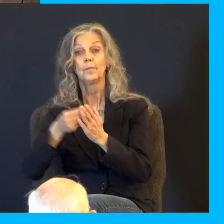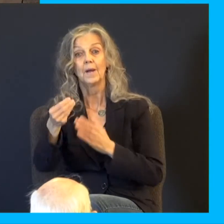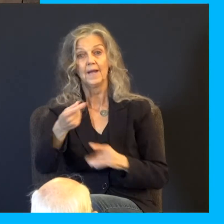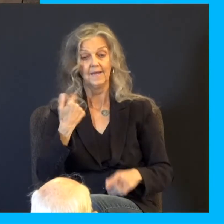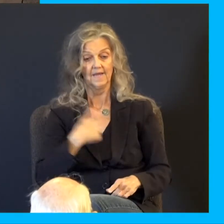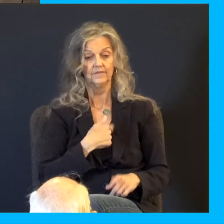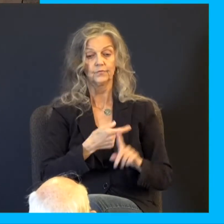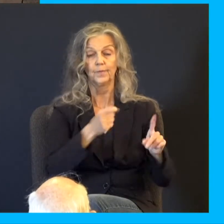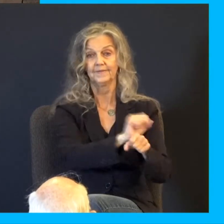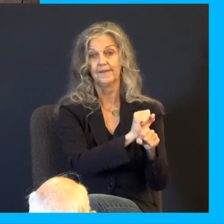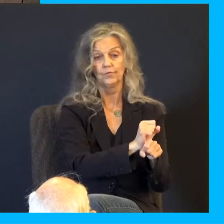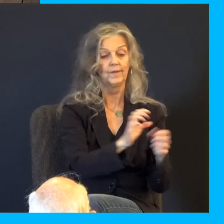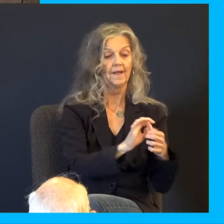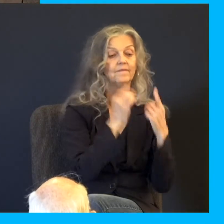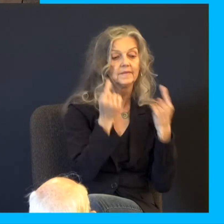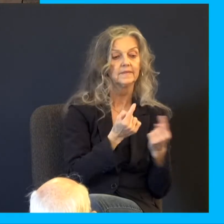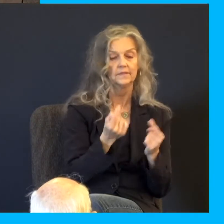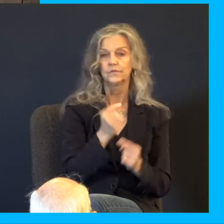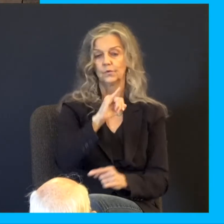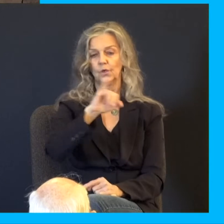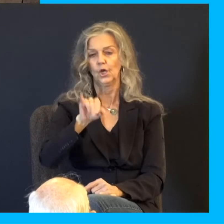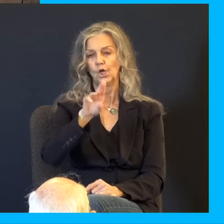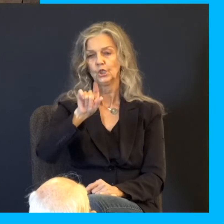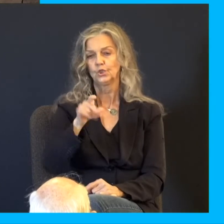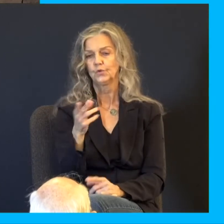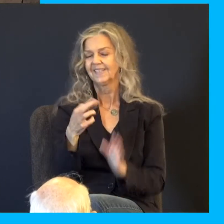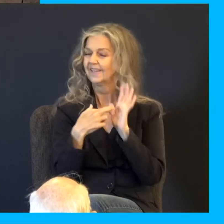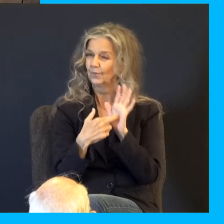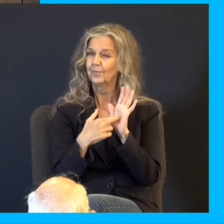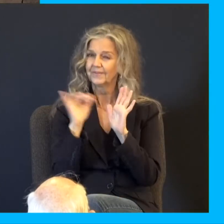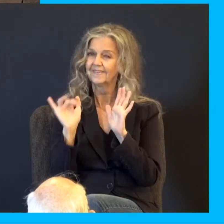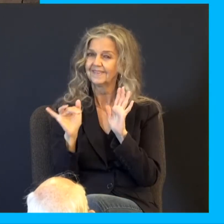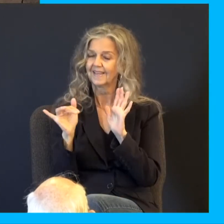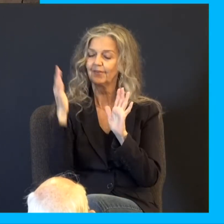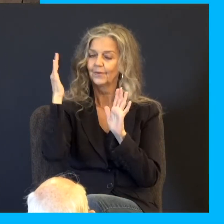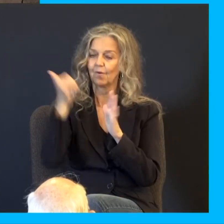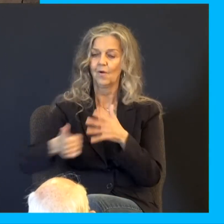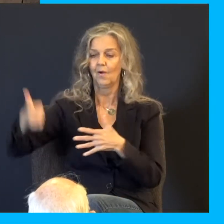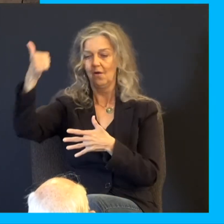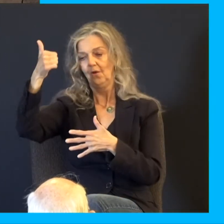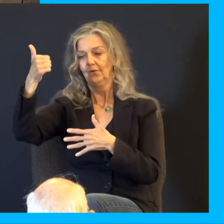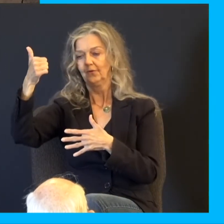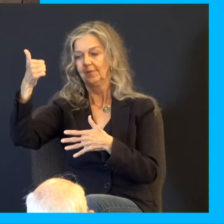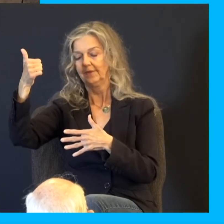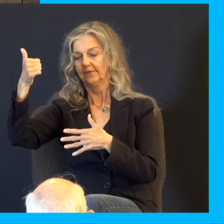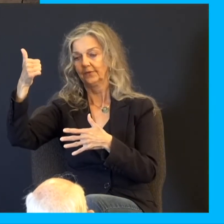So Judah here is an interesting type of the ultimate descendant of the tribe of Judah through the line of